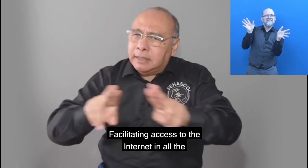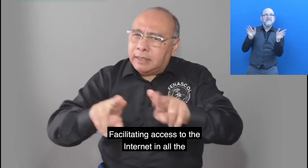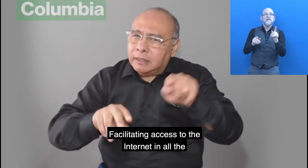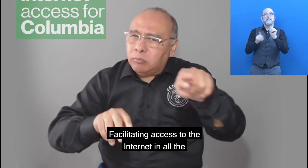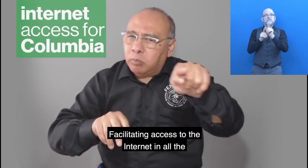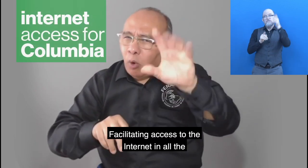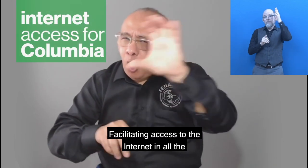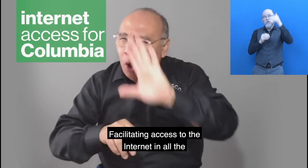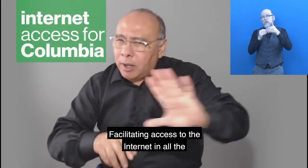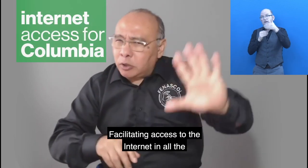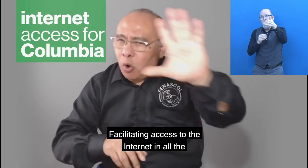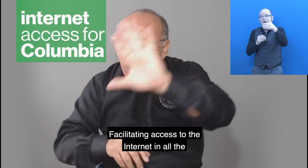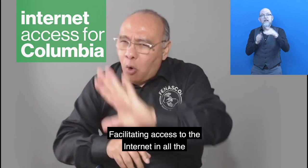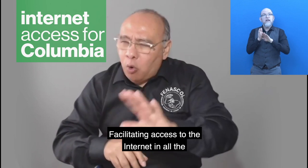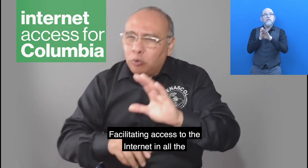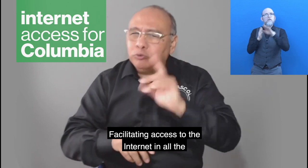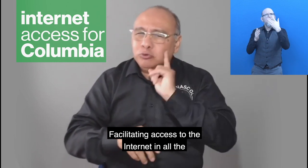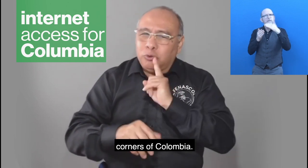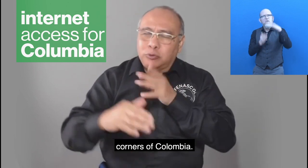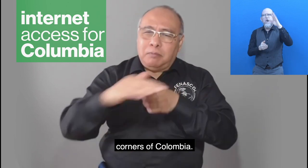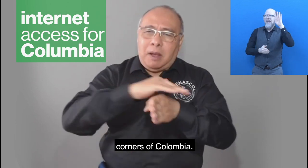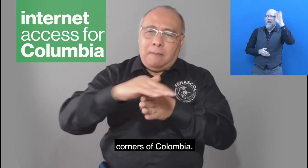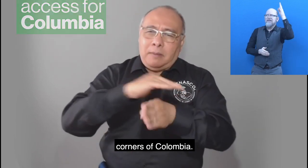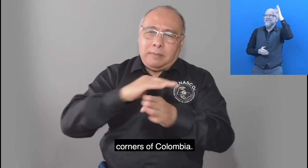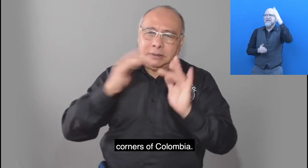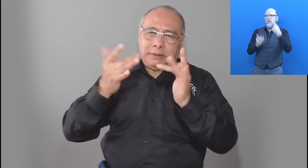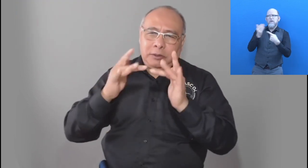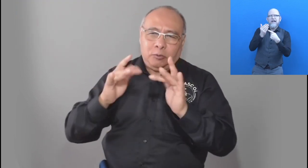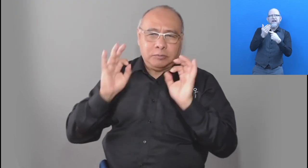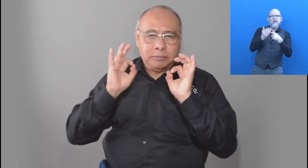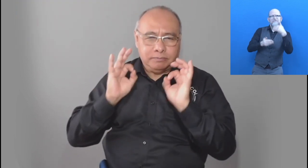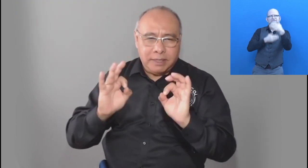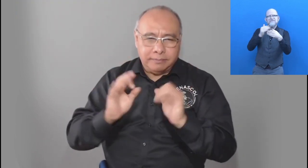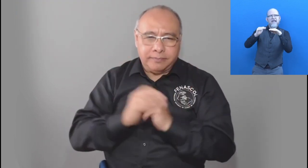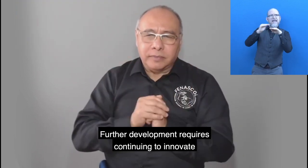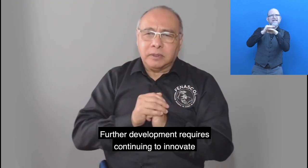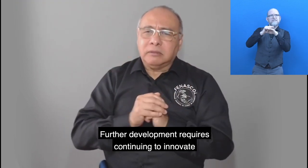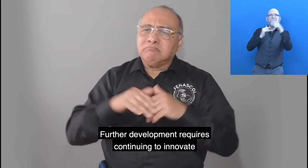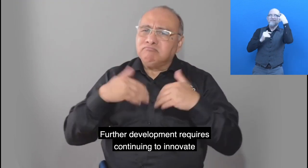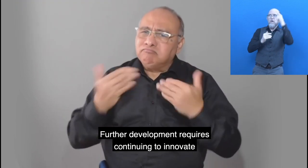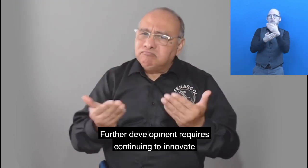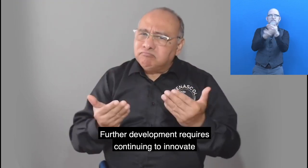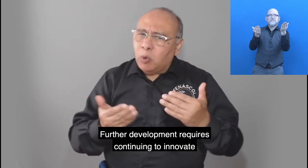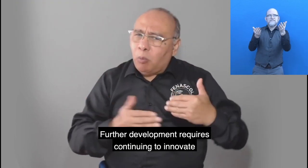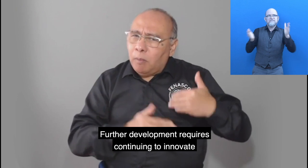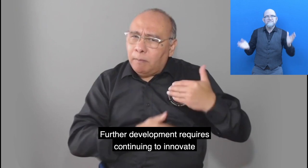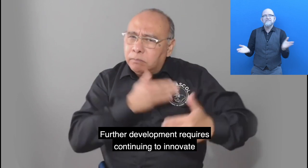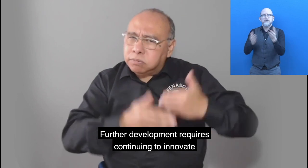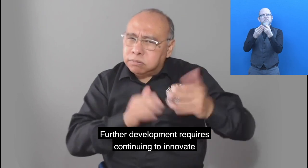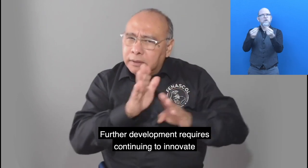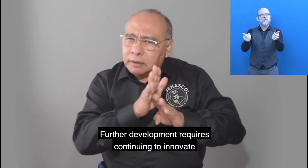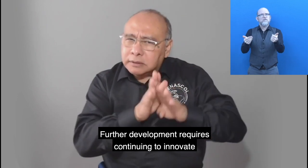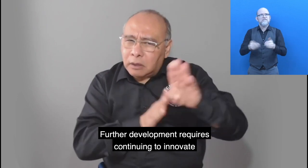Facilitating access to the Internet in all the corners of Colombia. Further development requires